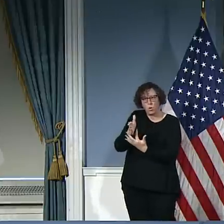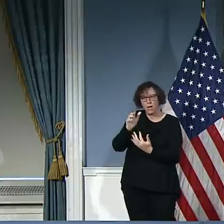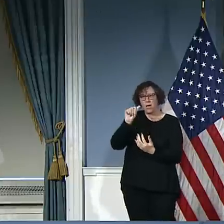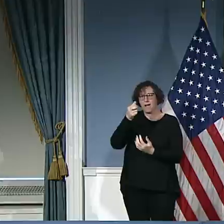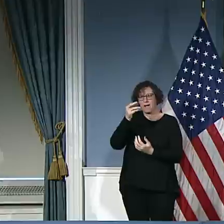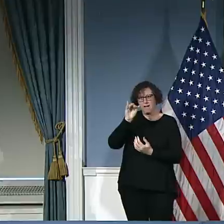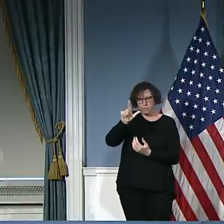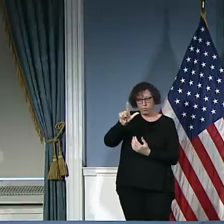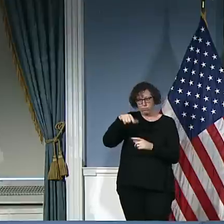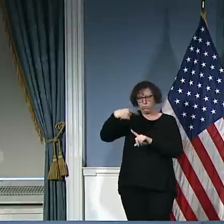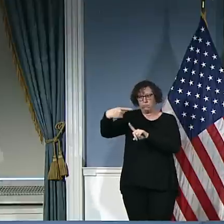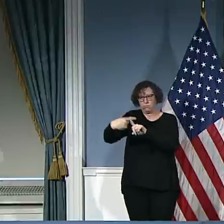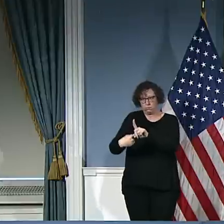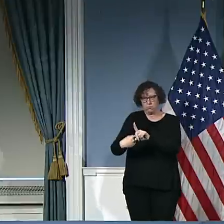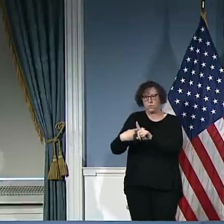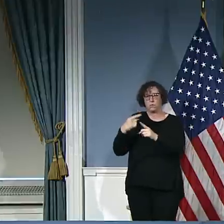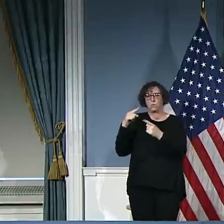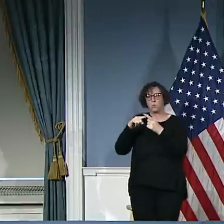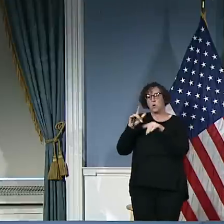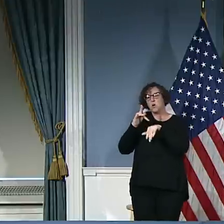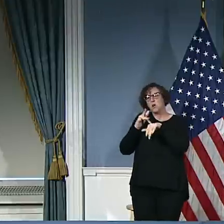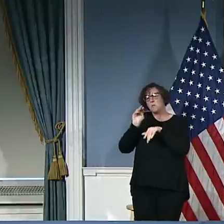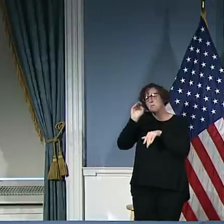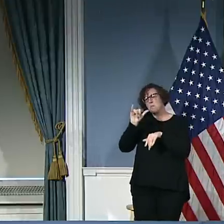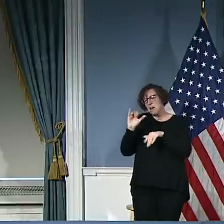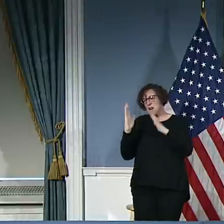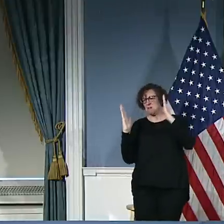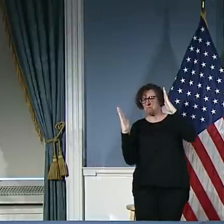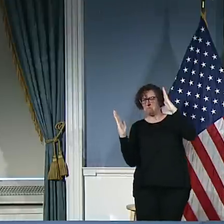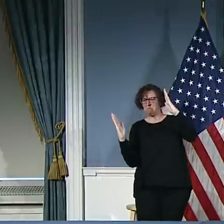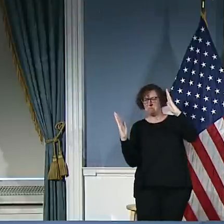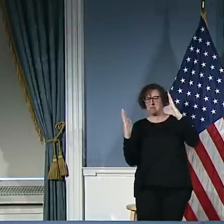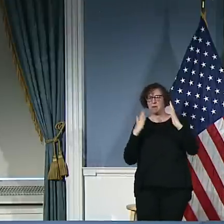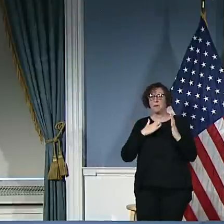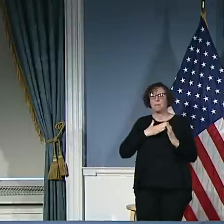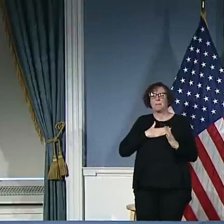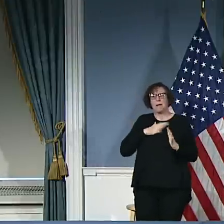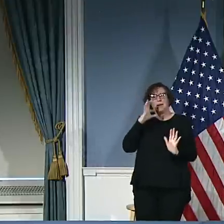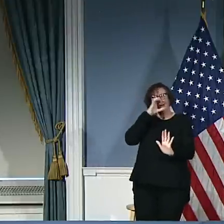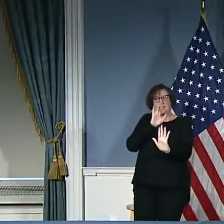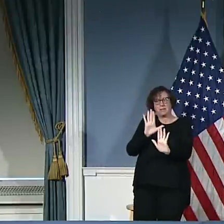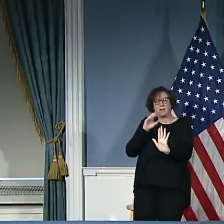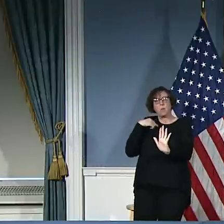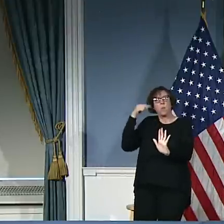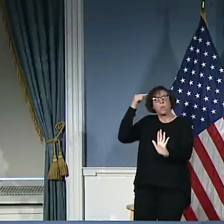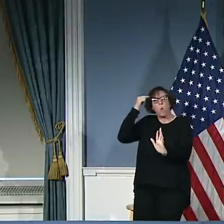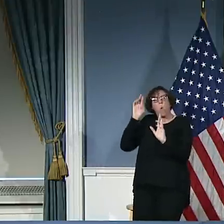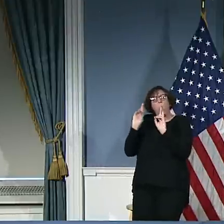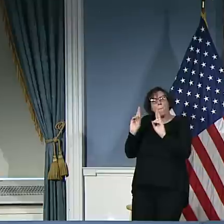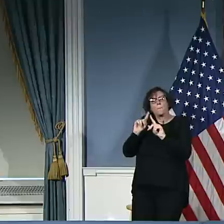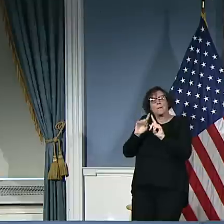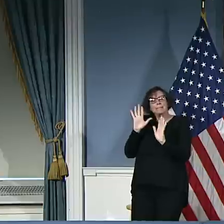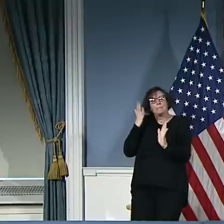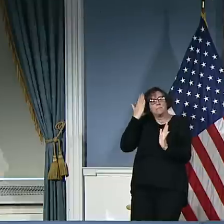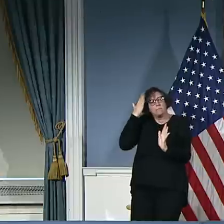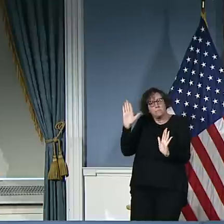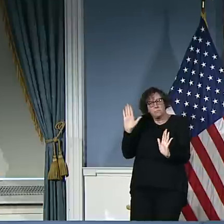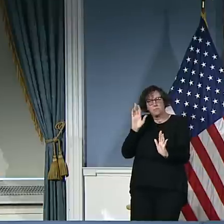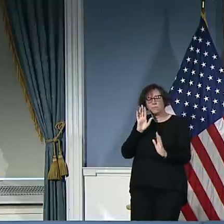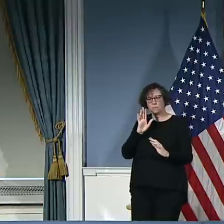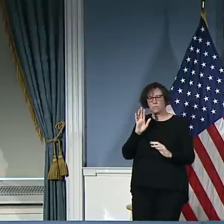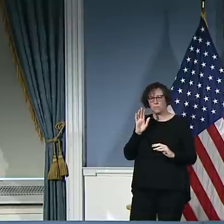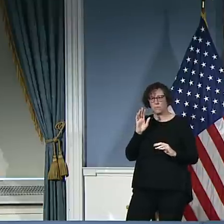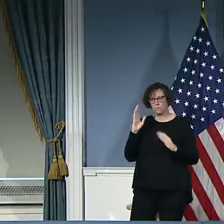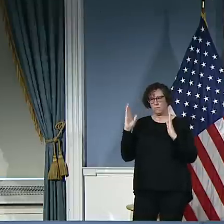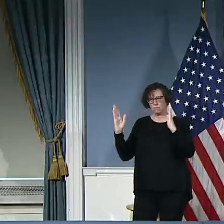getting a good sense of what our efforts are yielding and until that time we need New Yorkers to